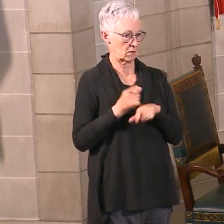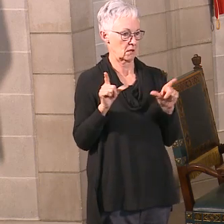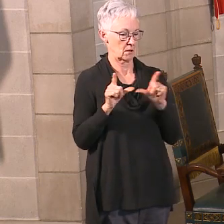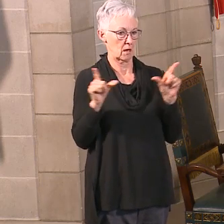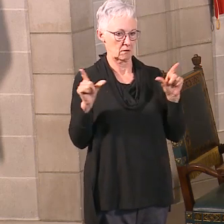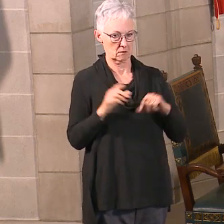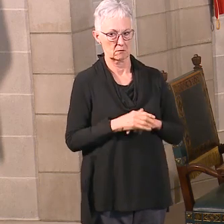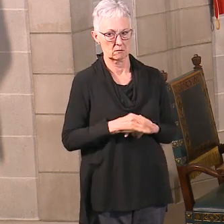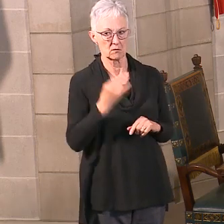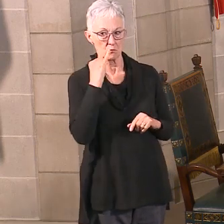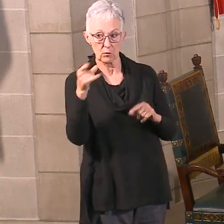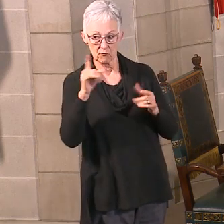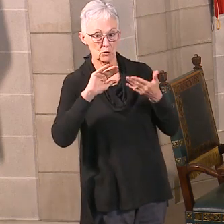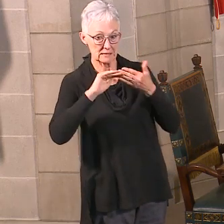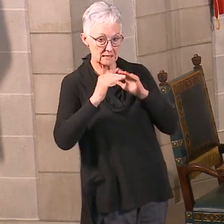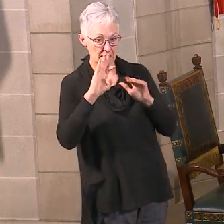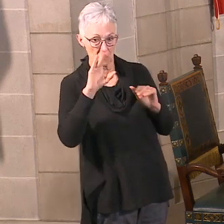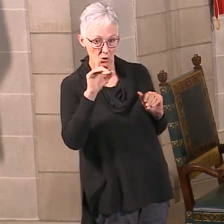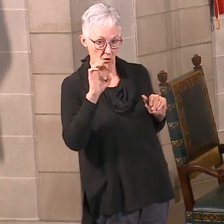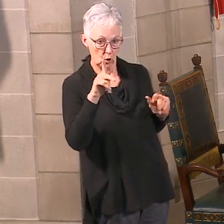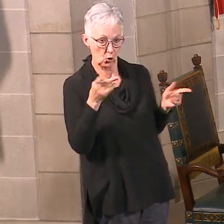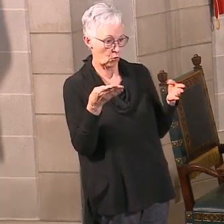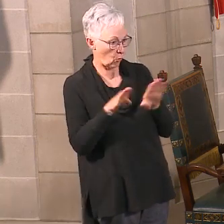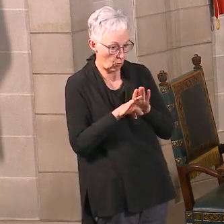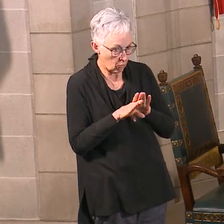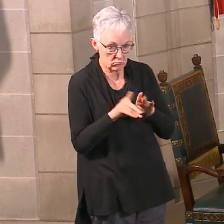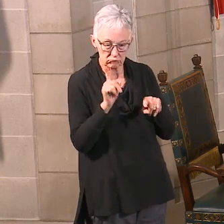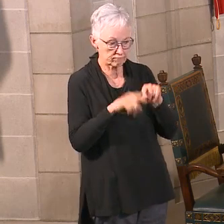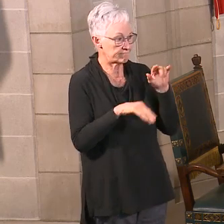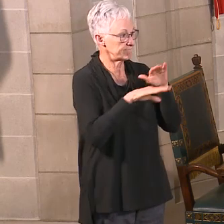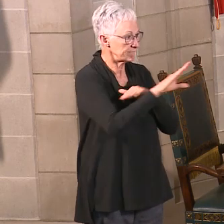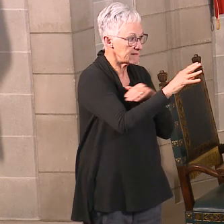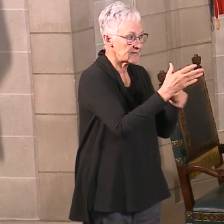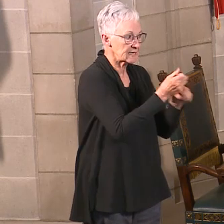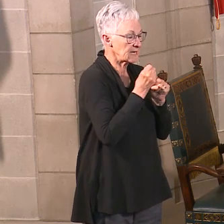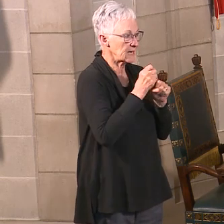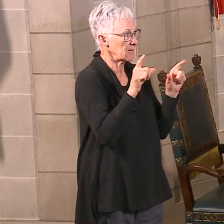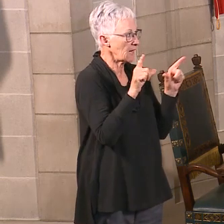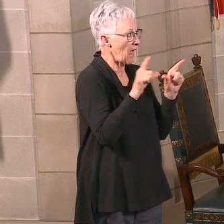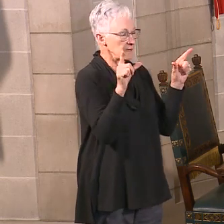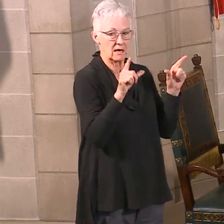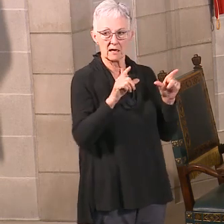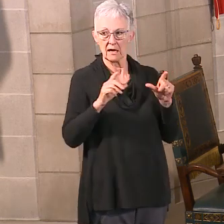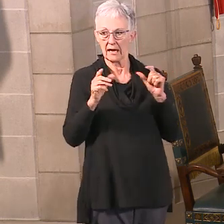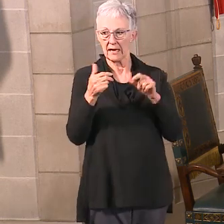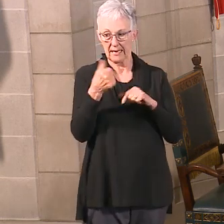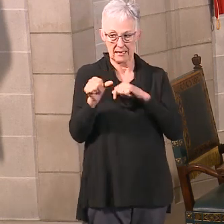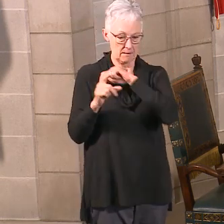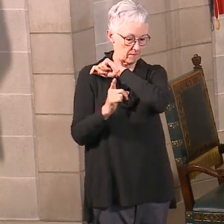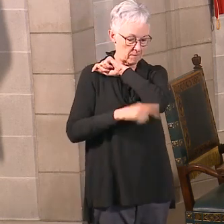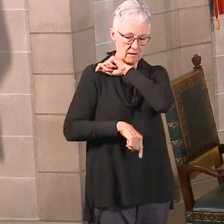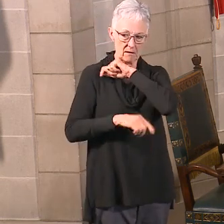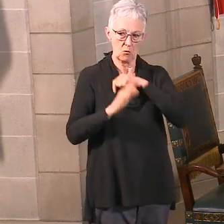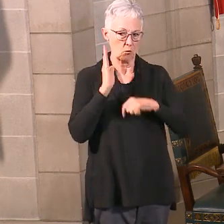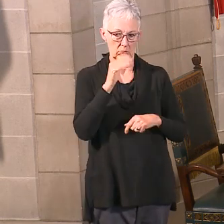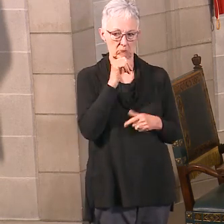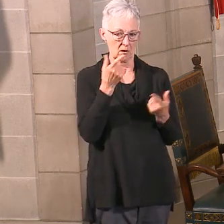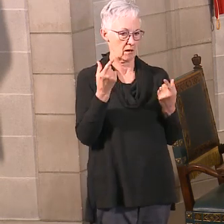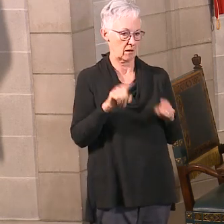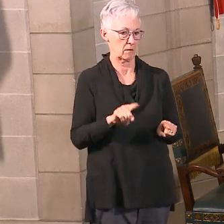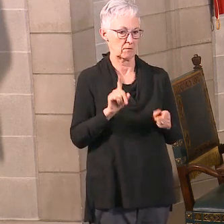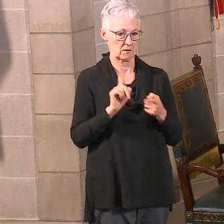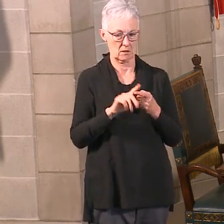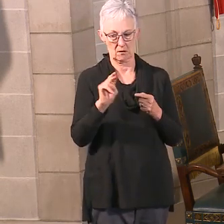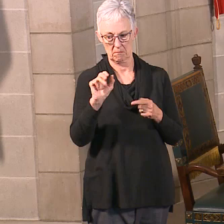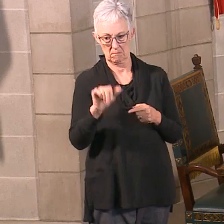can't go in to pick up your license, any of those penalties are waived until May 31st. So again, kind of getting back to Mike's answer with